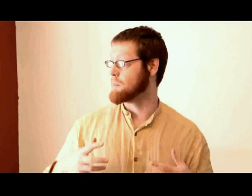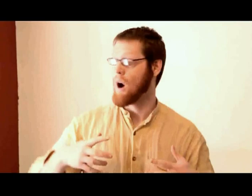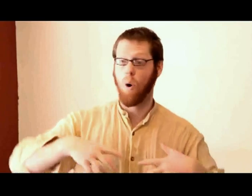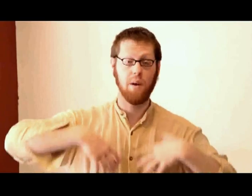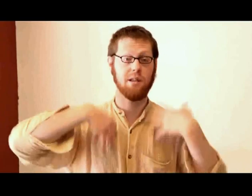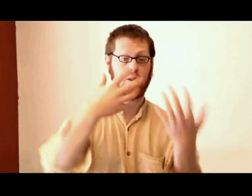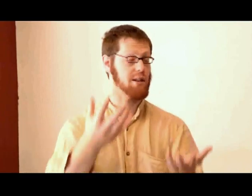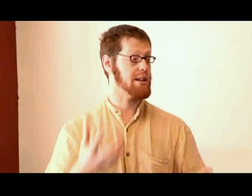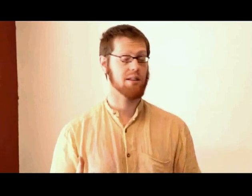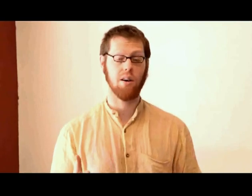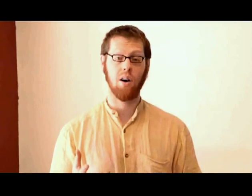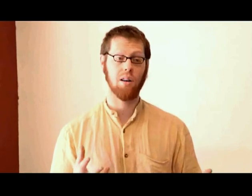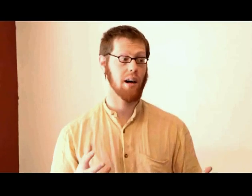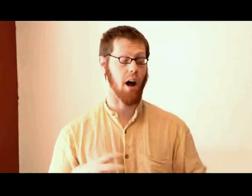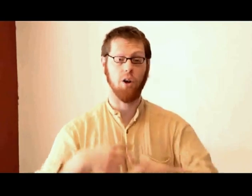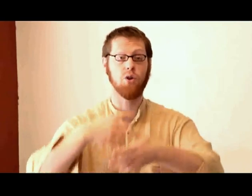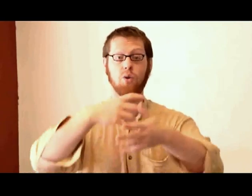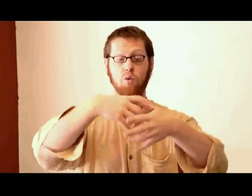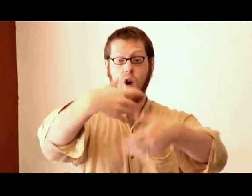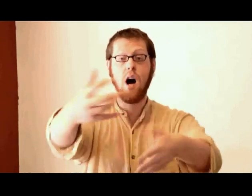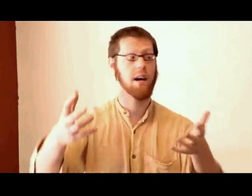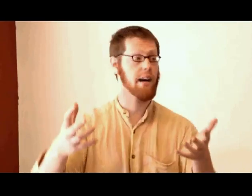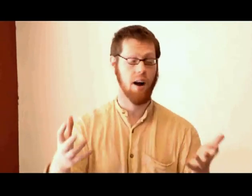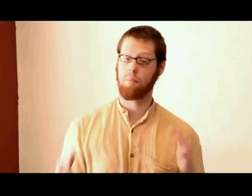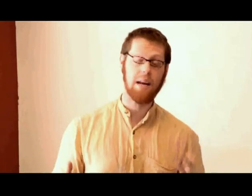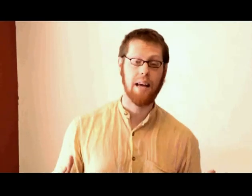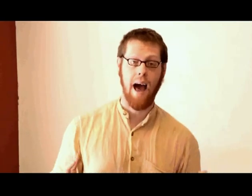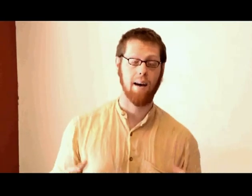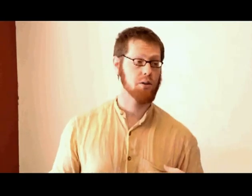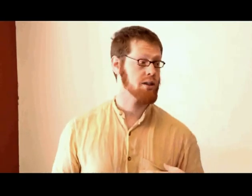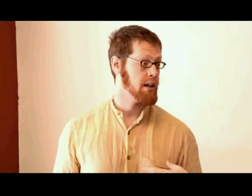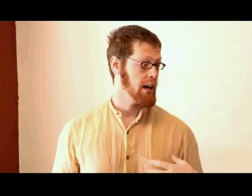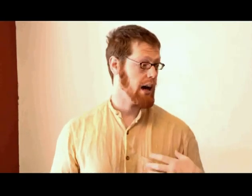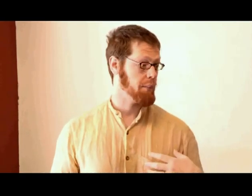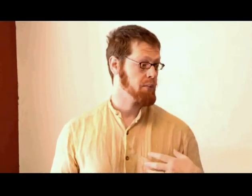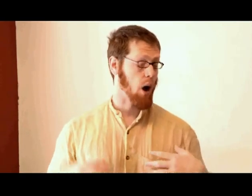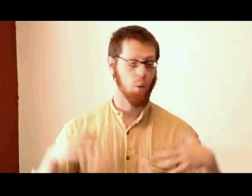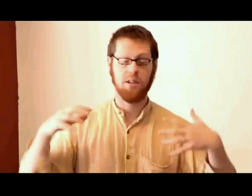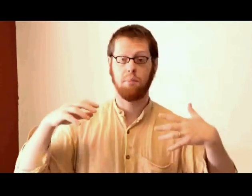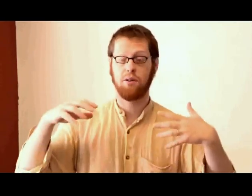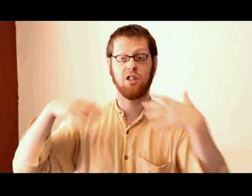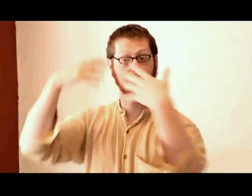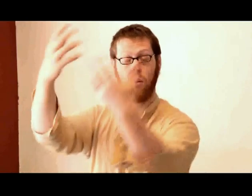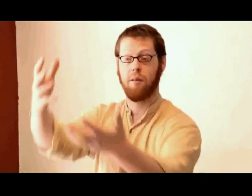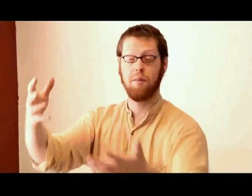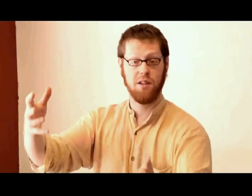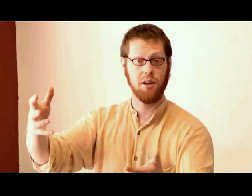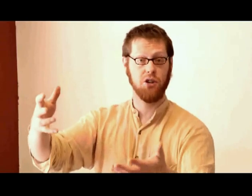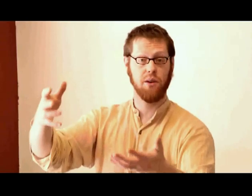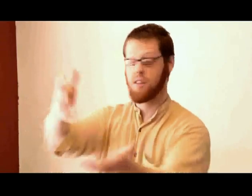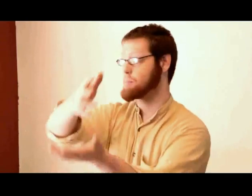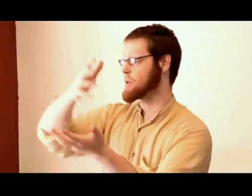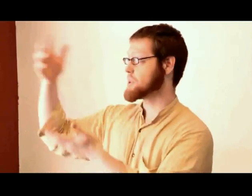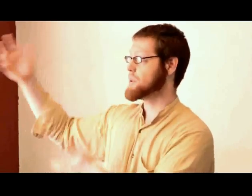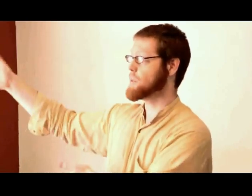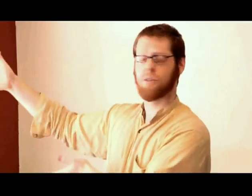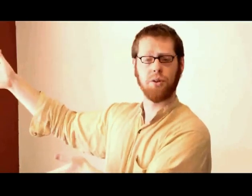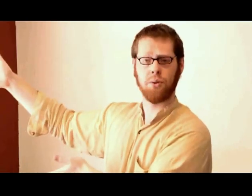are we supposed to install a new rug in our meeting house? Are we supposed to support the ministry of this person who wants to